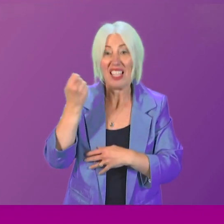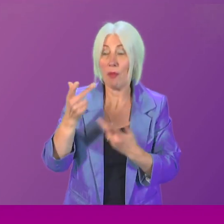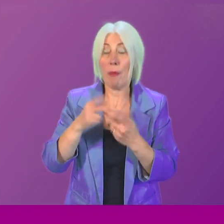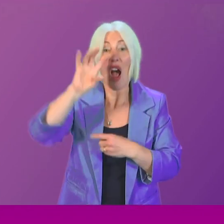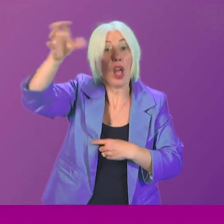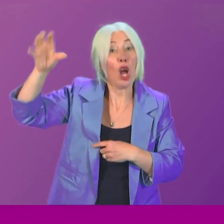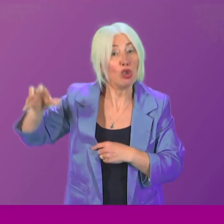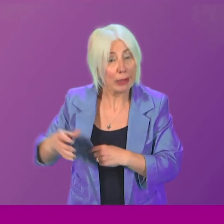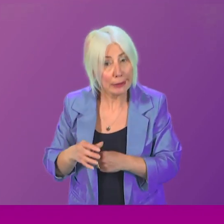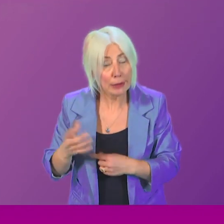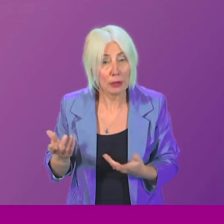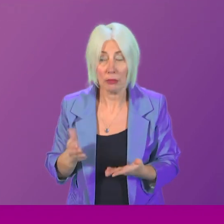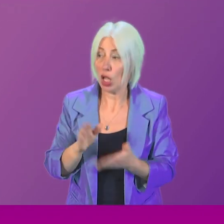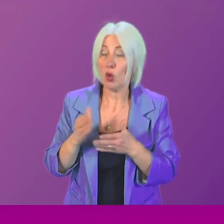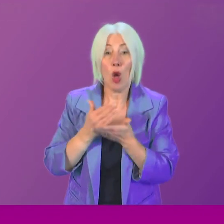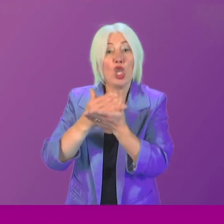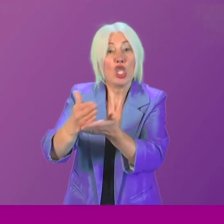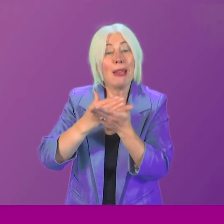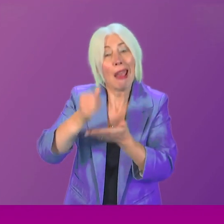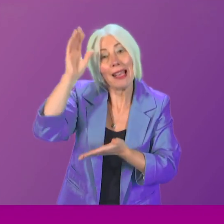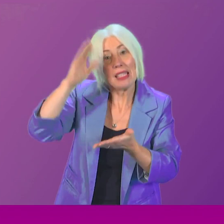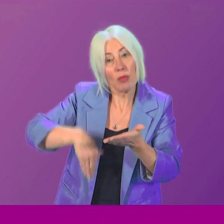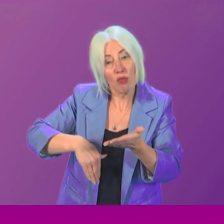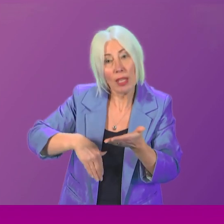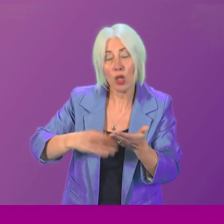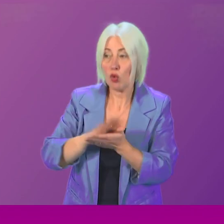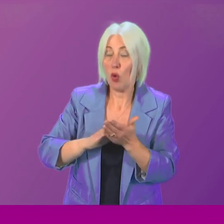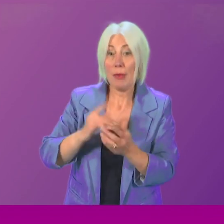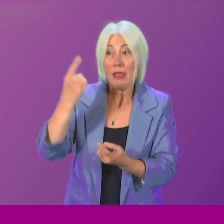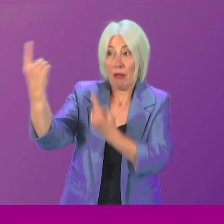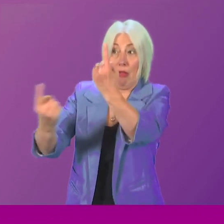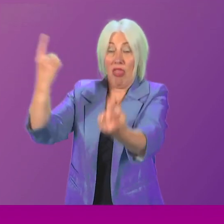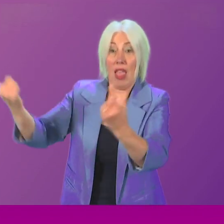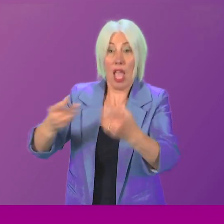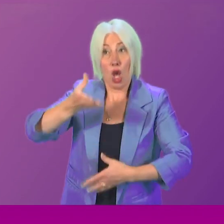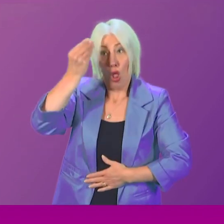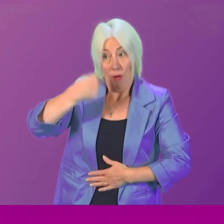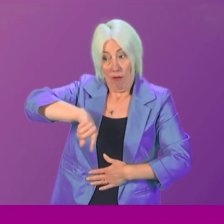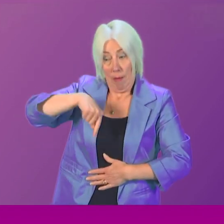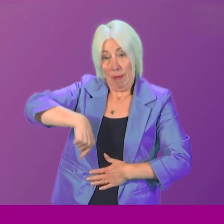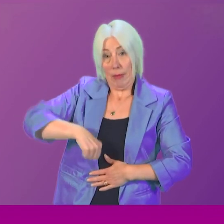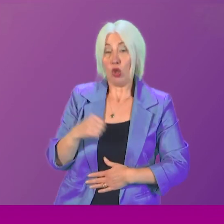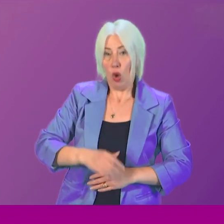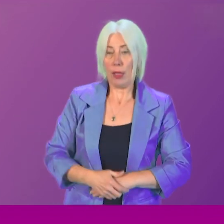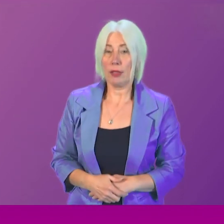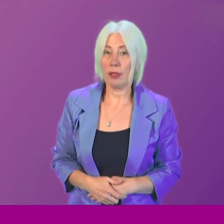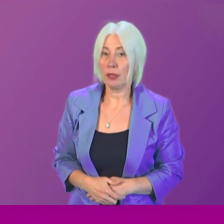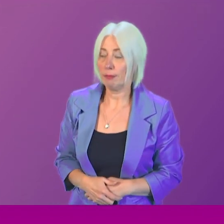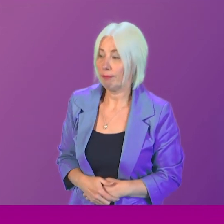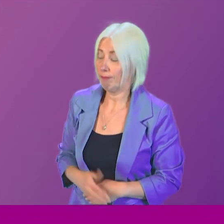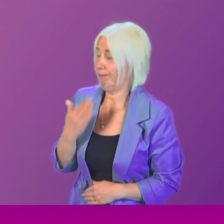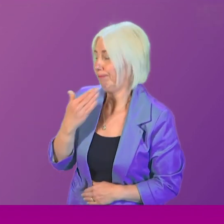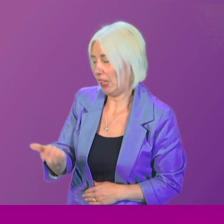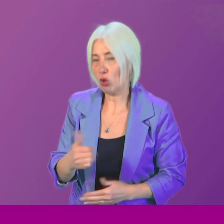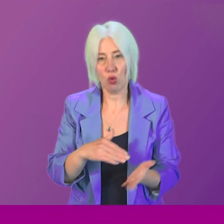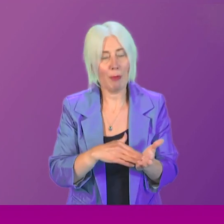and that we can share experiences so others can learn from us too. First Minister. Again, can I thank Maggie